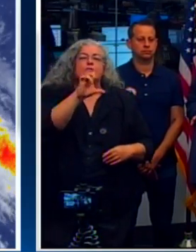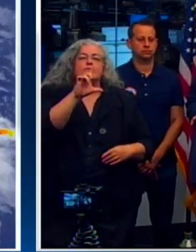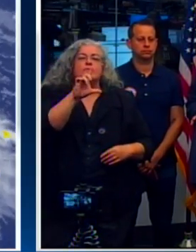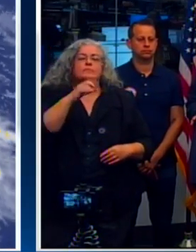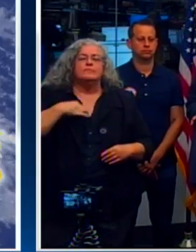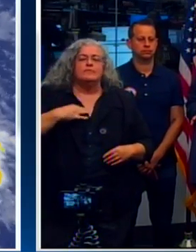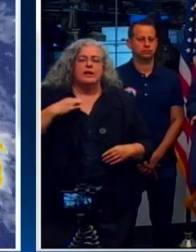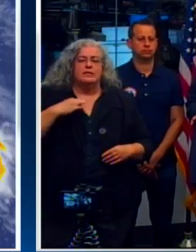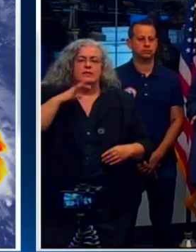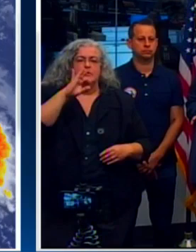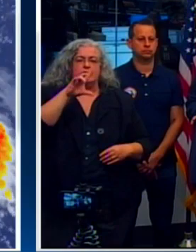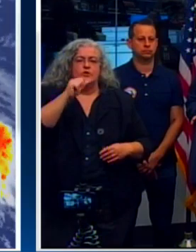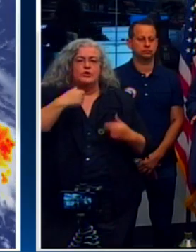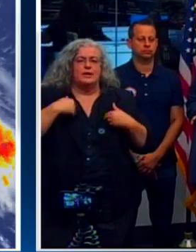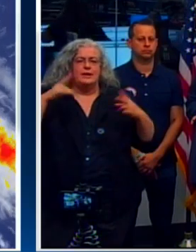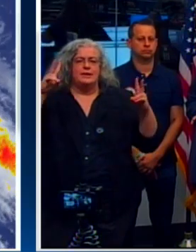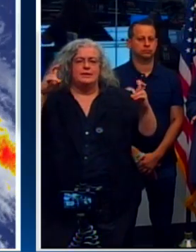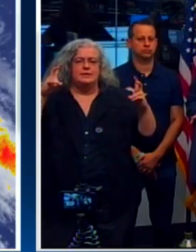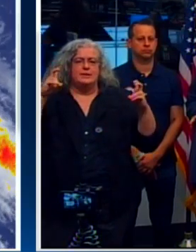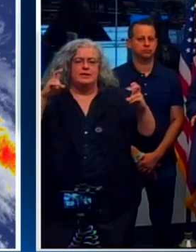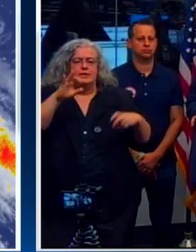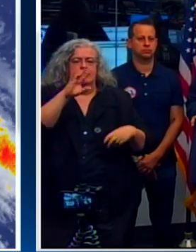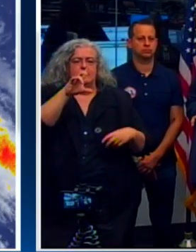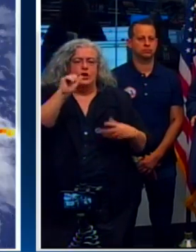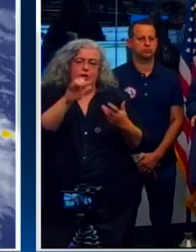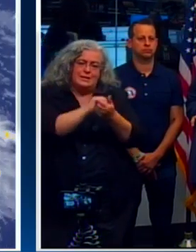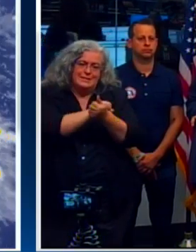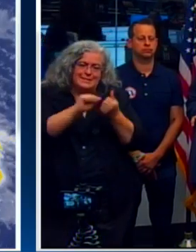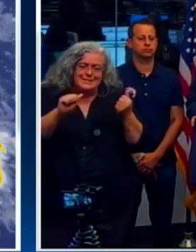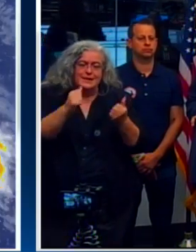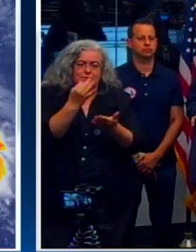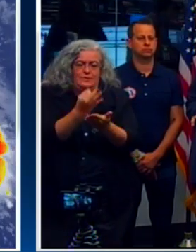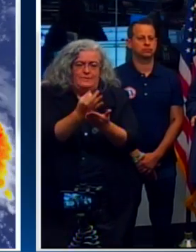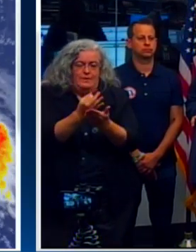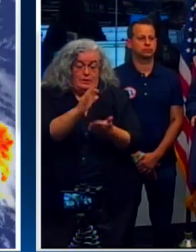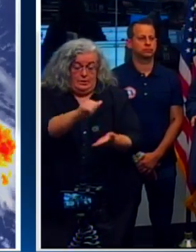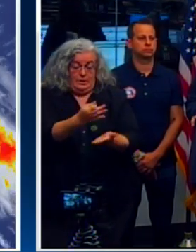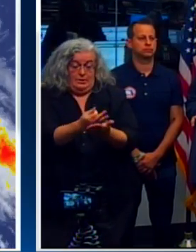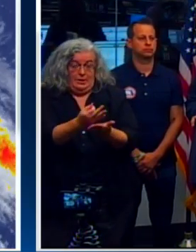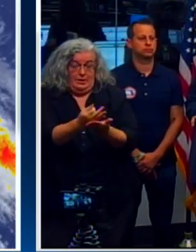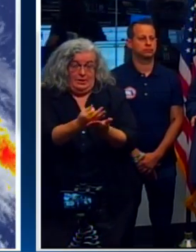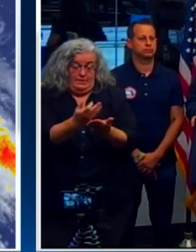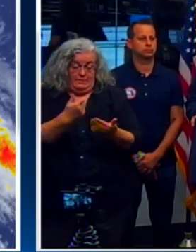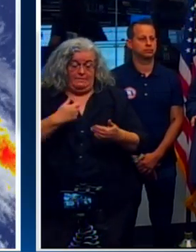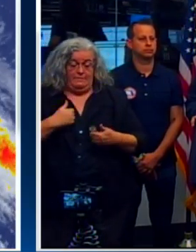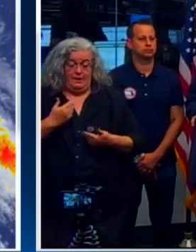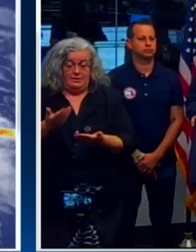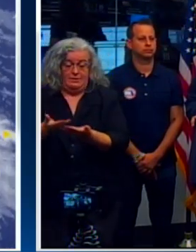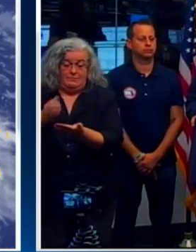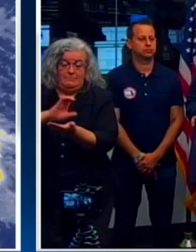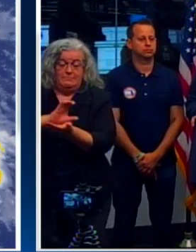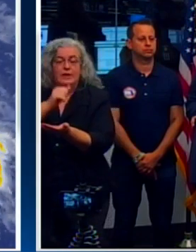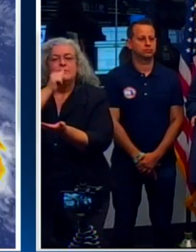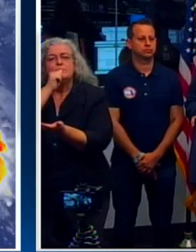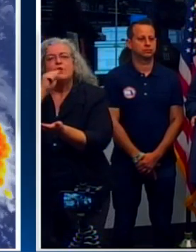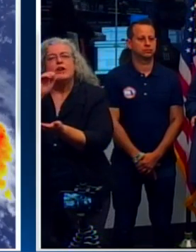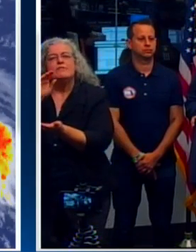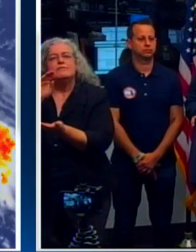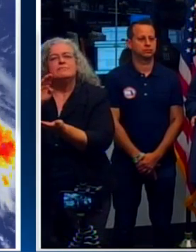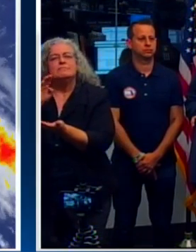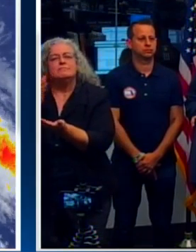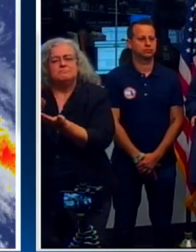the Florida Disaster Fund, the official private fund established to assist Florida's communities as they respond to and recover